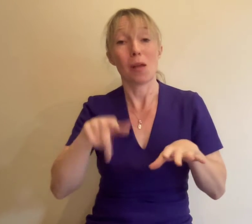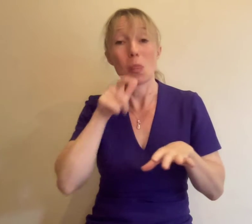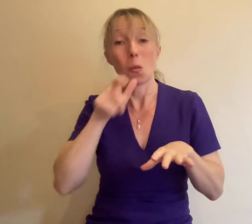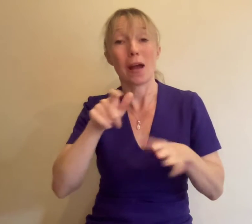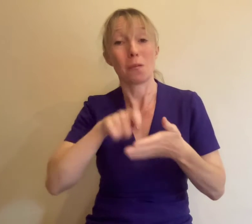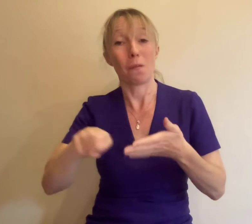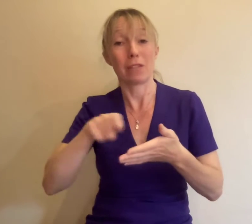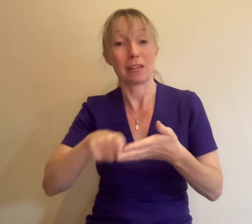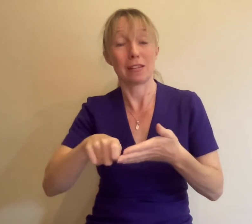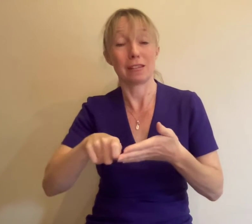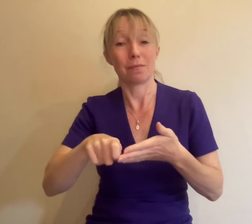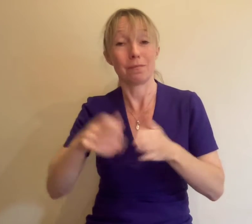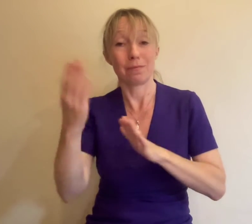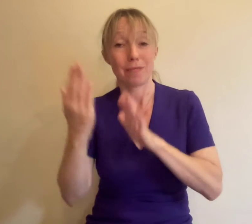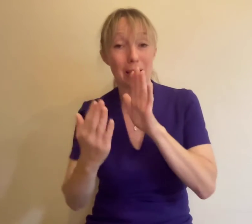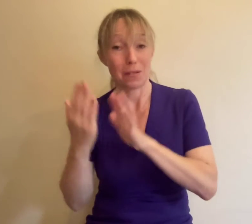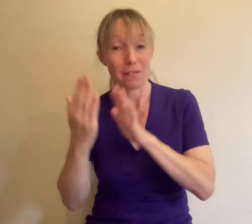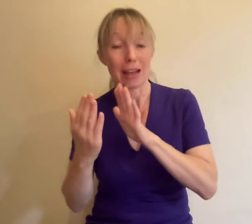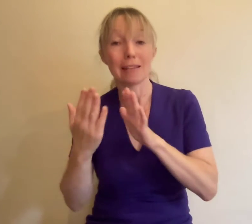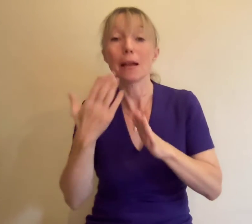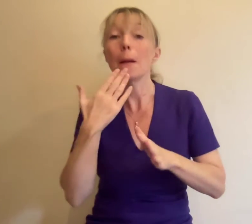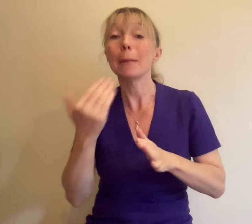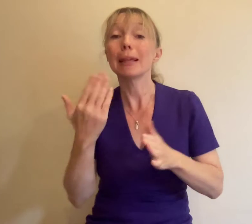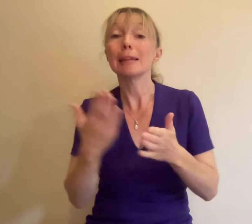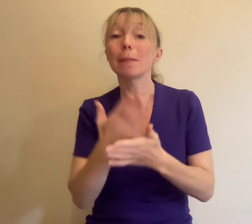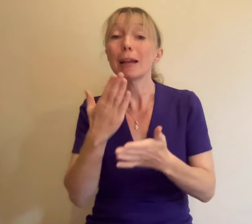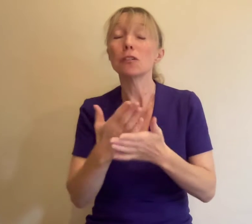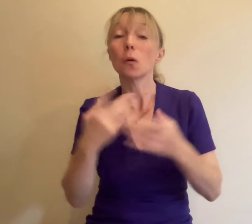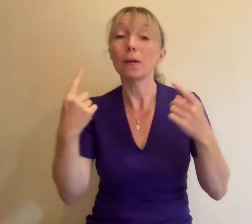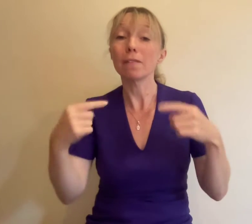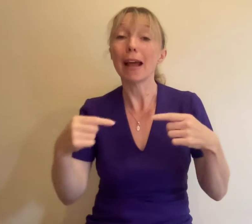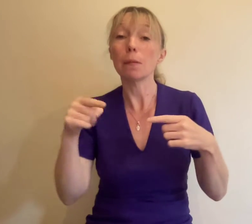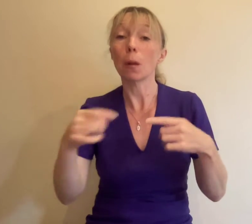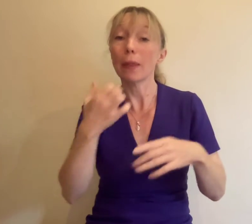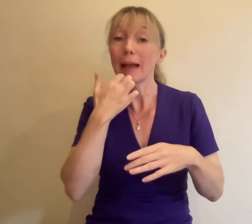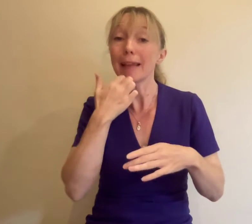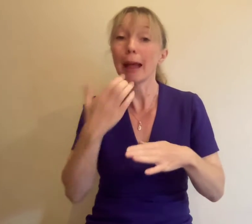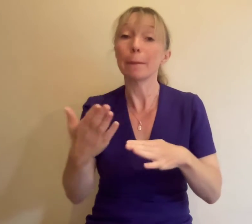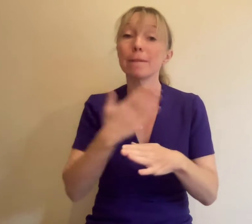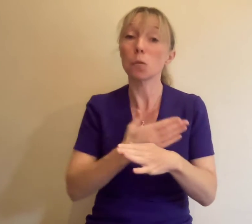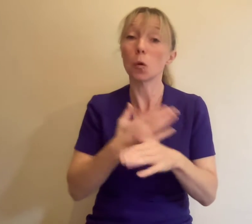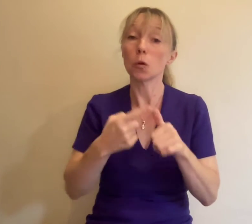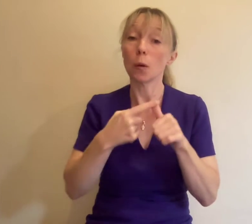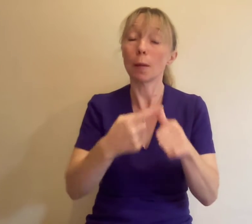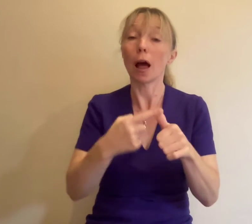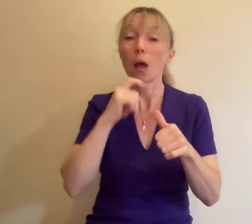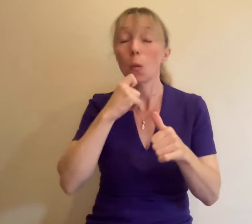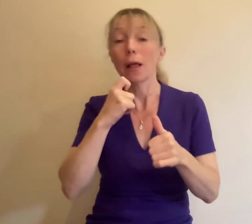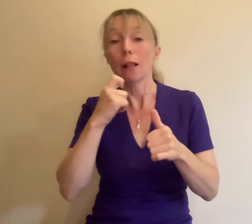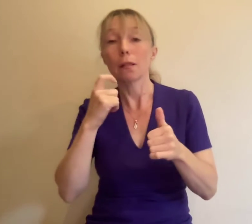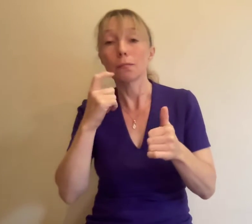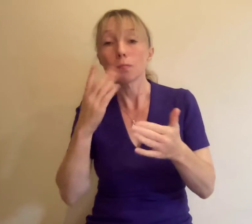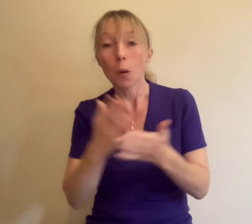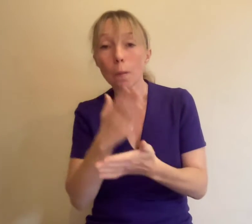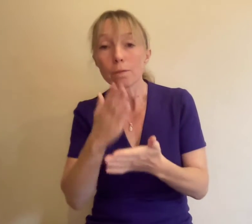Please check that you are available on this date before applying We will confirm the interview format and other details in January